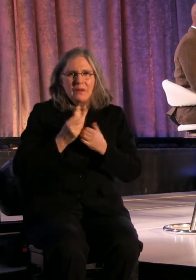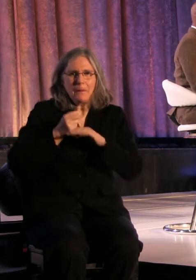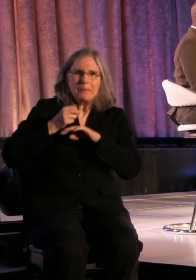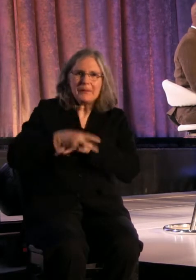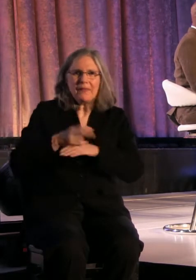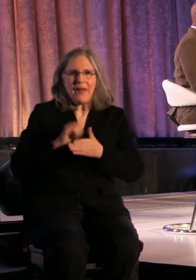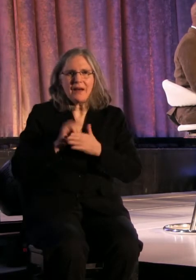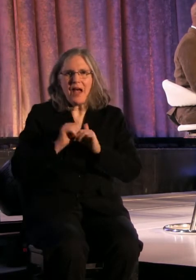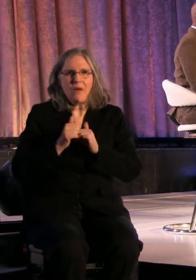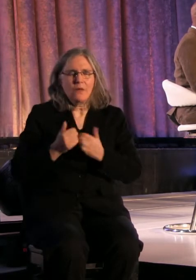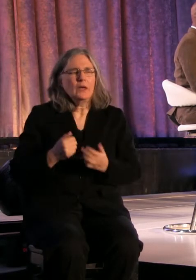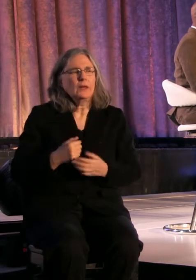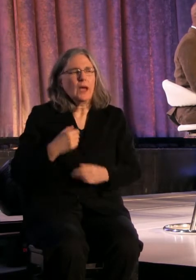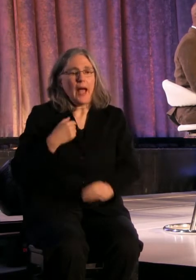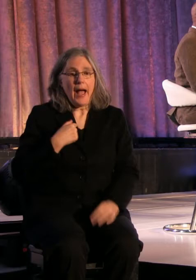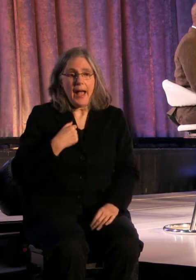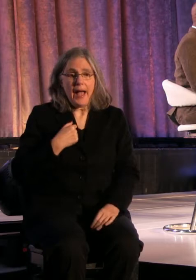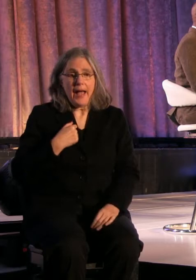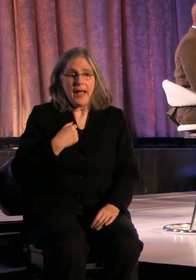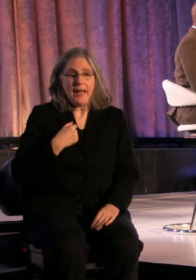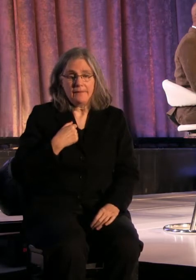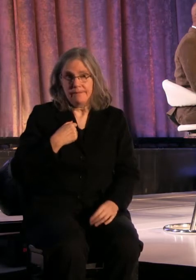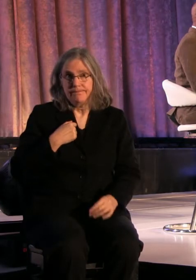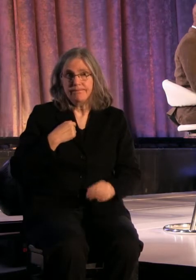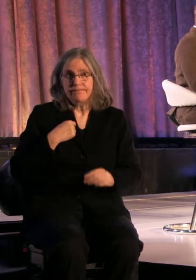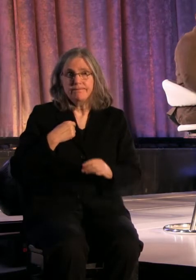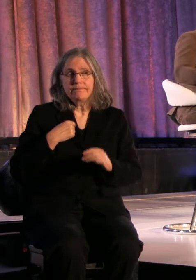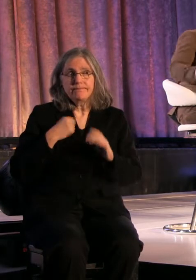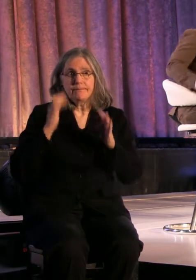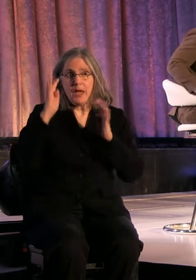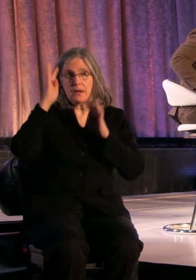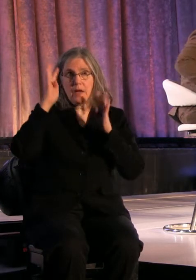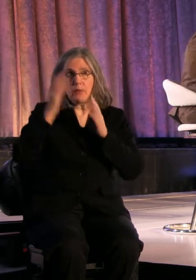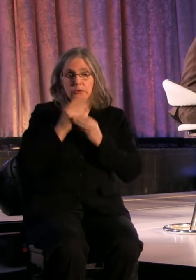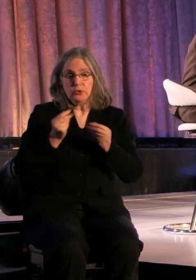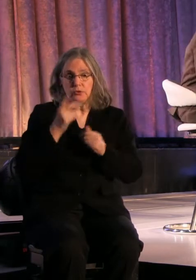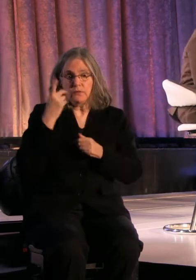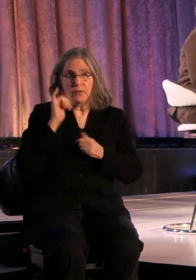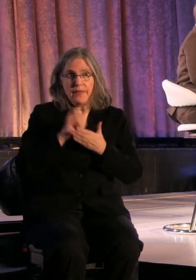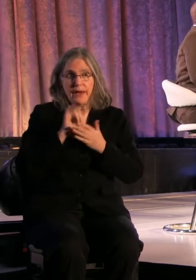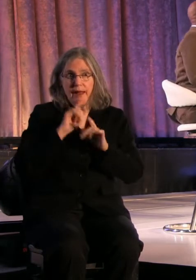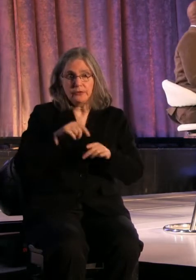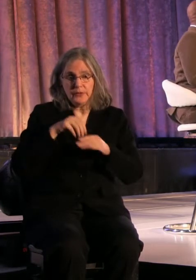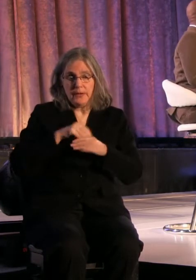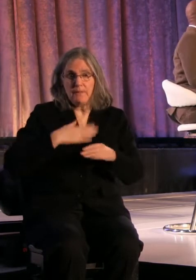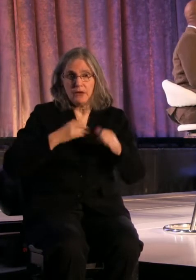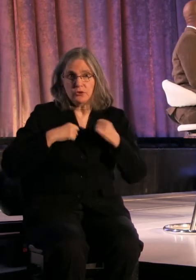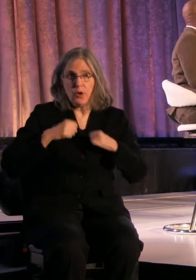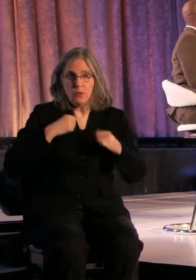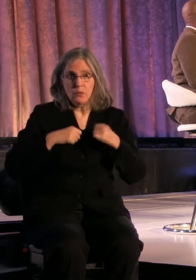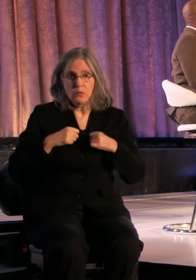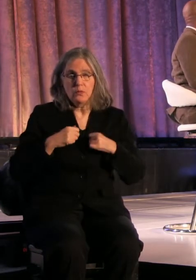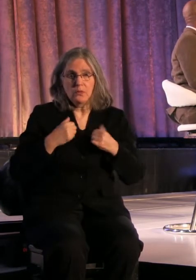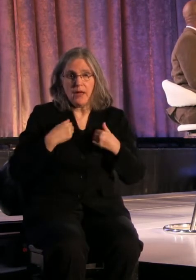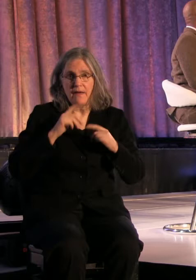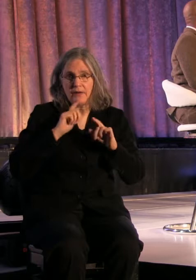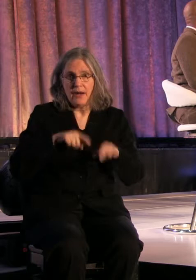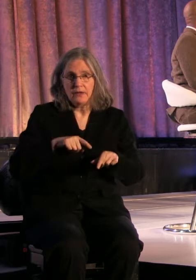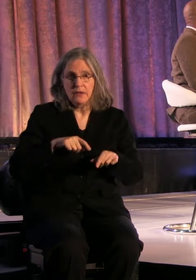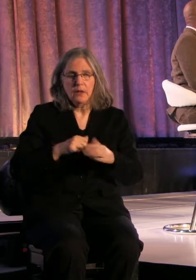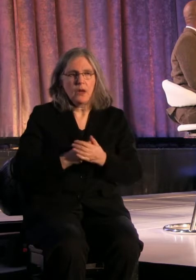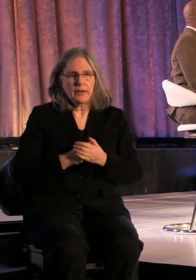I've come up with a solution in my shows. Oh, okay. I've removed